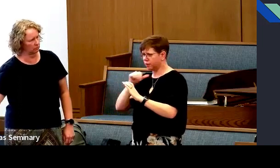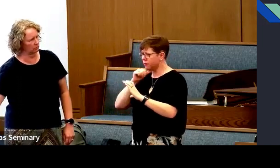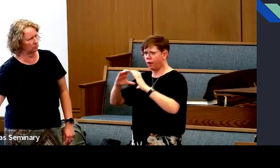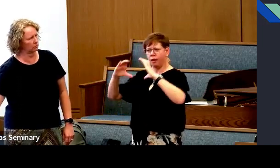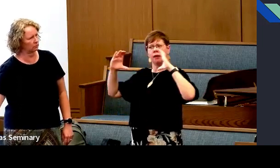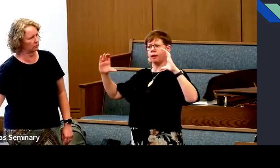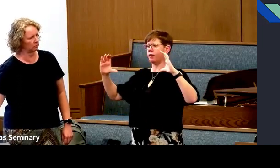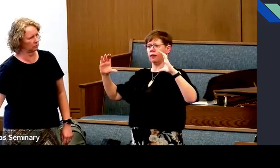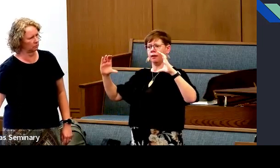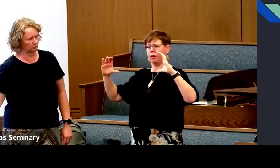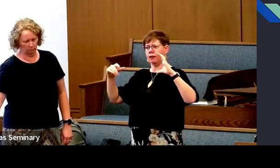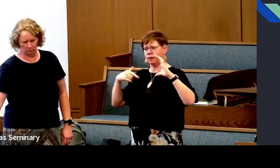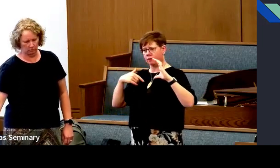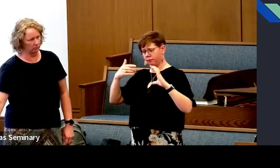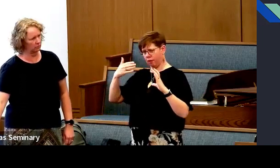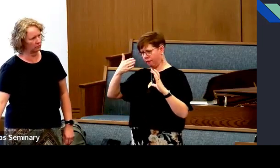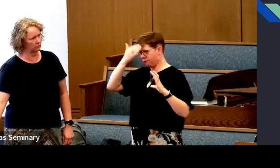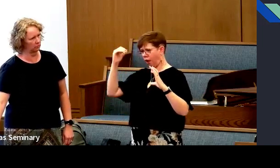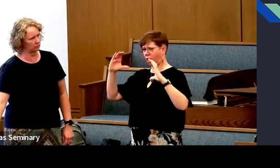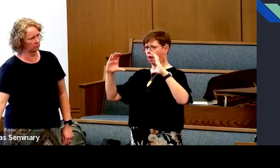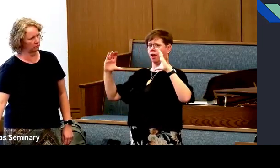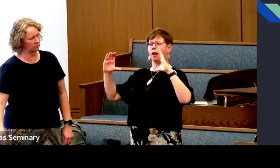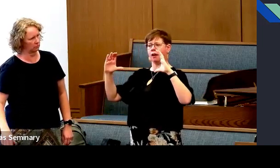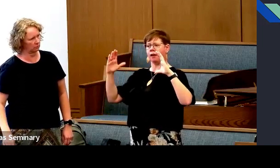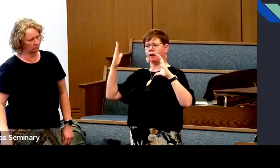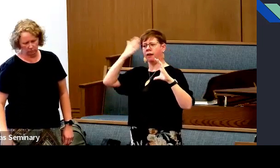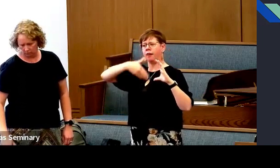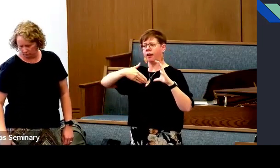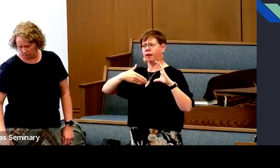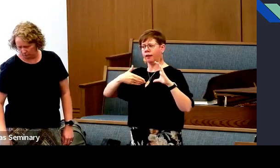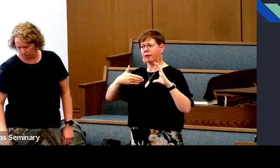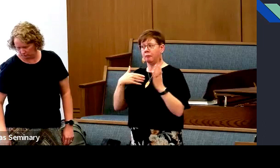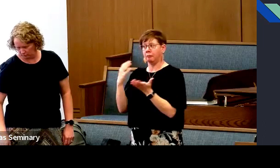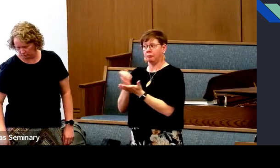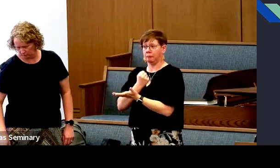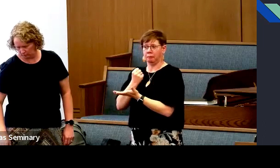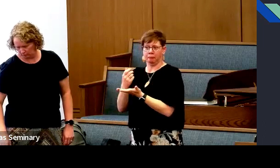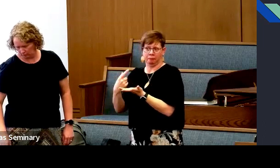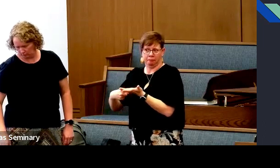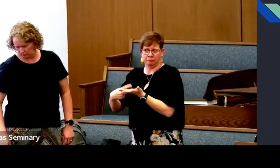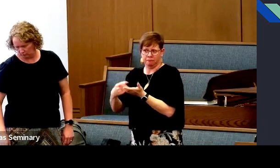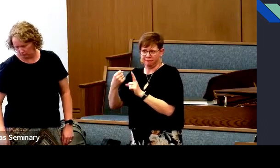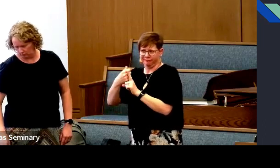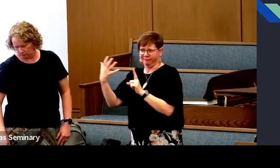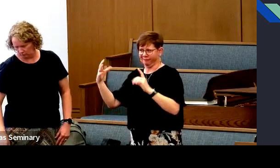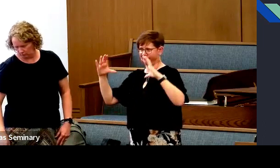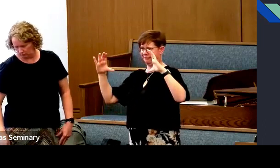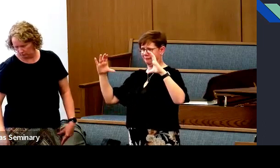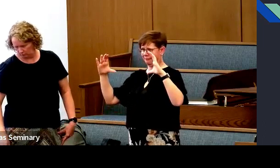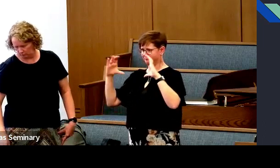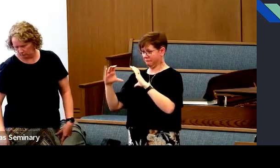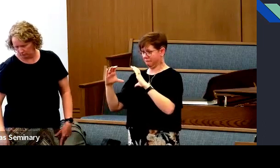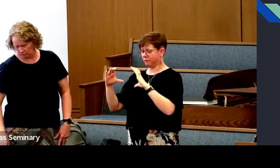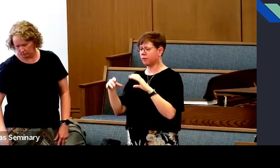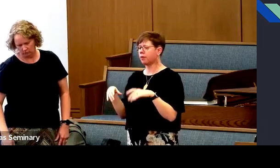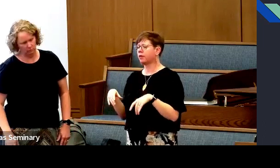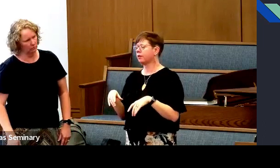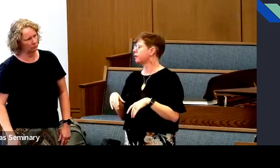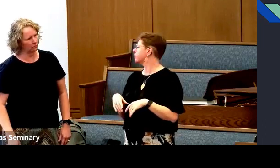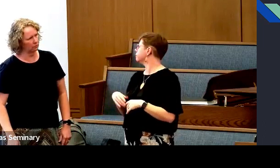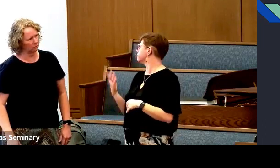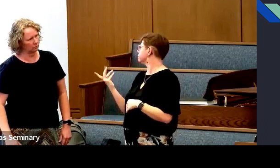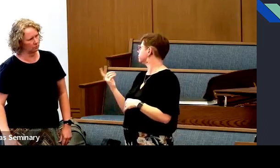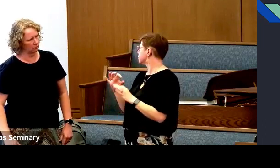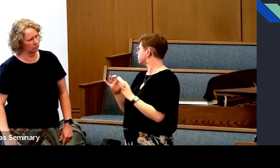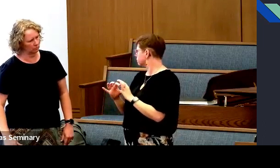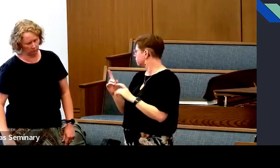that's this, this, small circle and smaller circle in the middle, but we forget, and we, we miss out on a discussion of, of God's